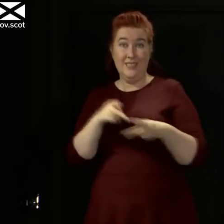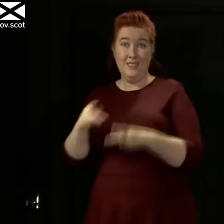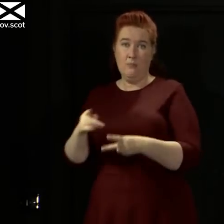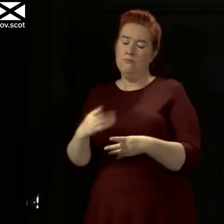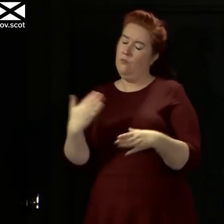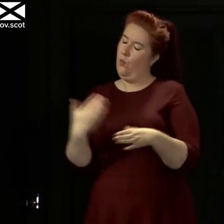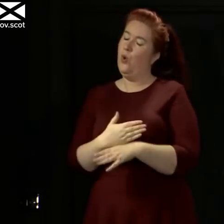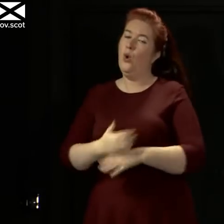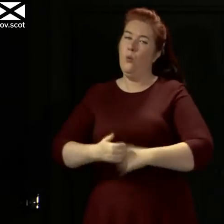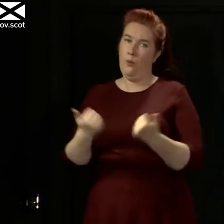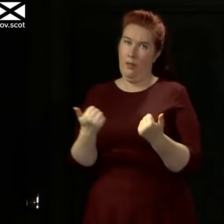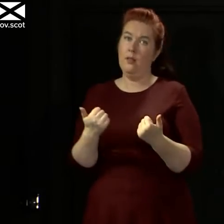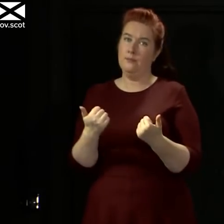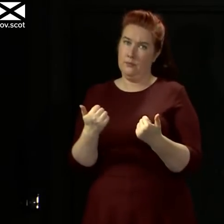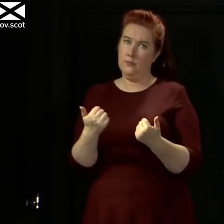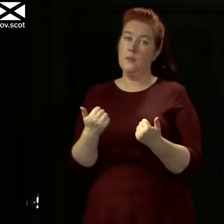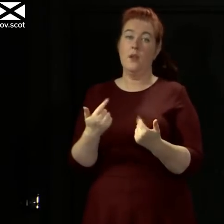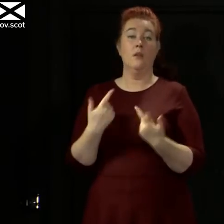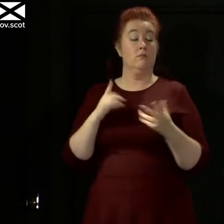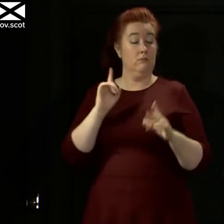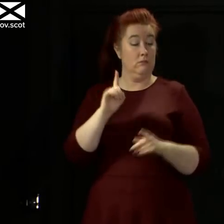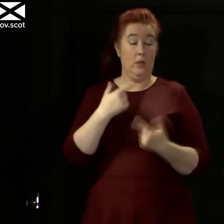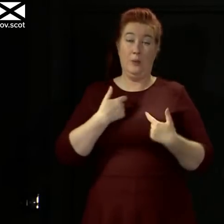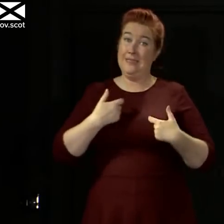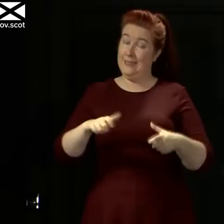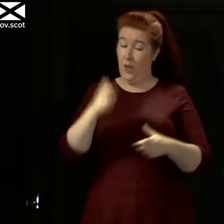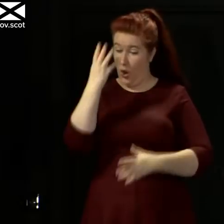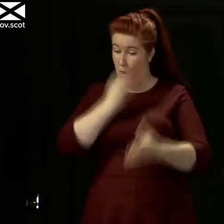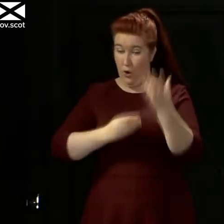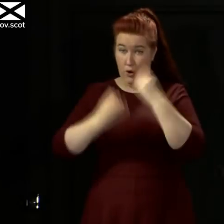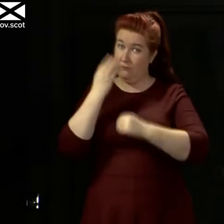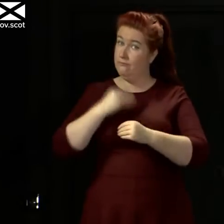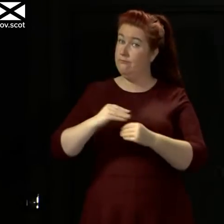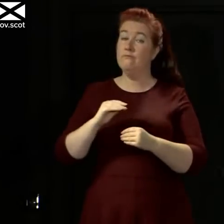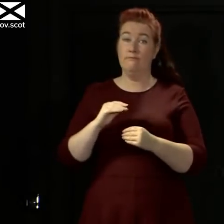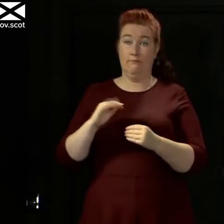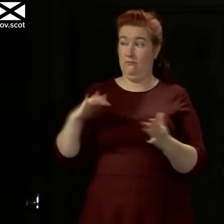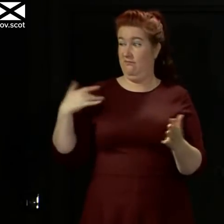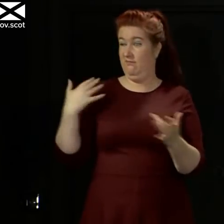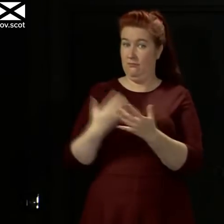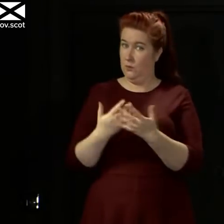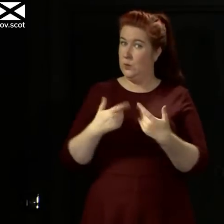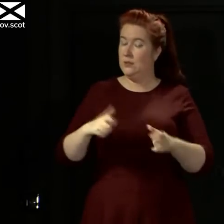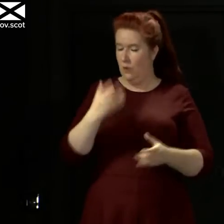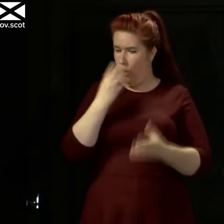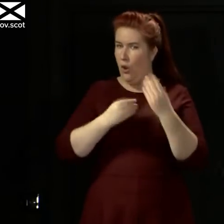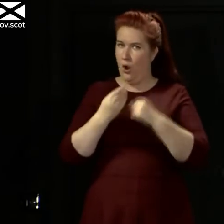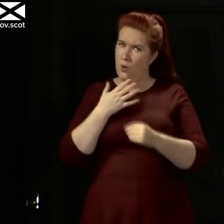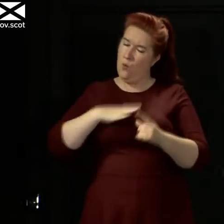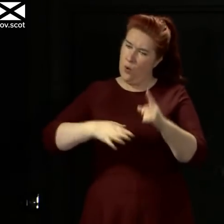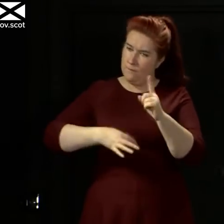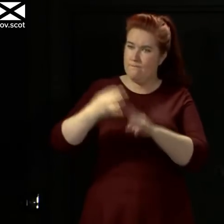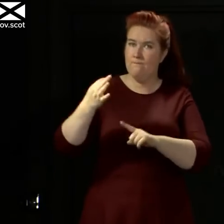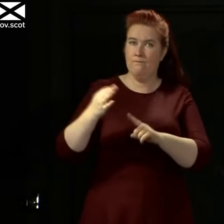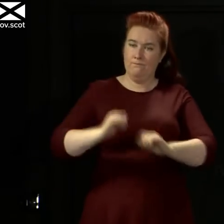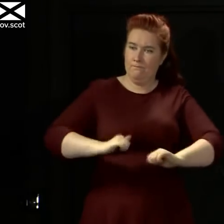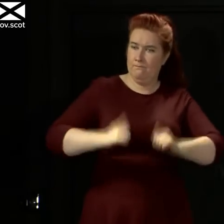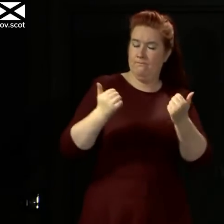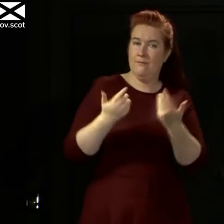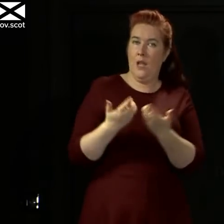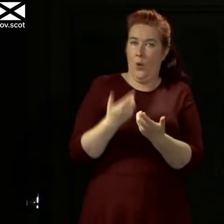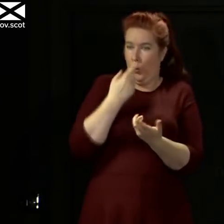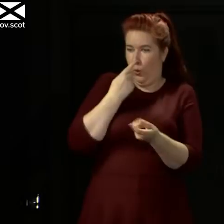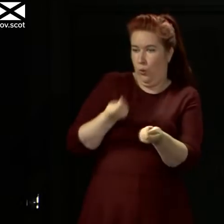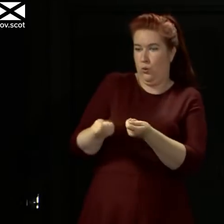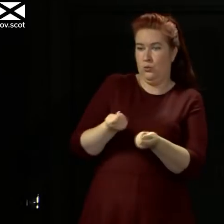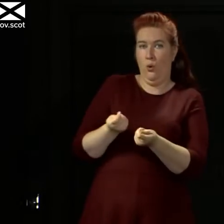to do. But we will continue to learn lessons from all of this in order that we continue to get even more effective at controlling outbreaks